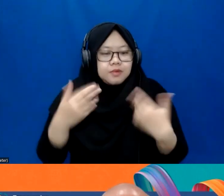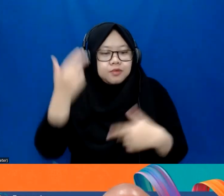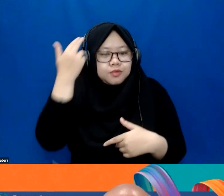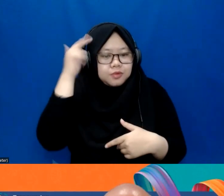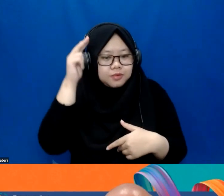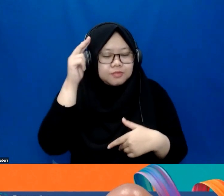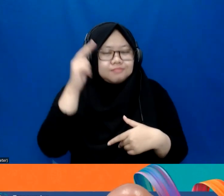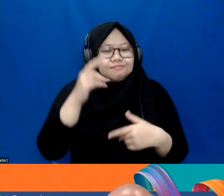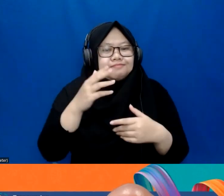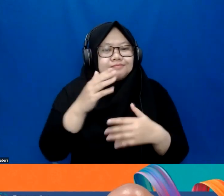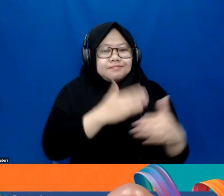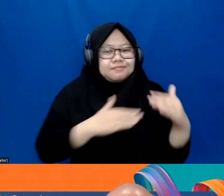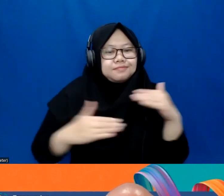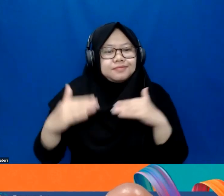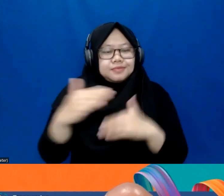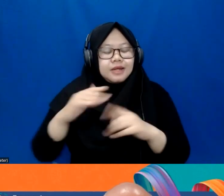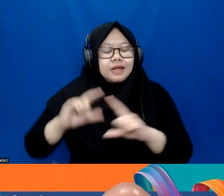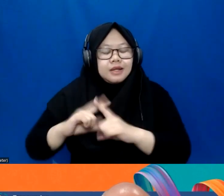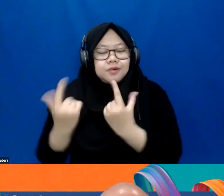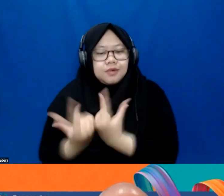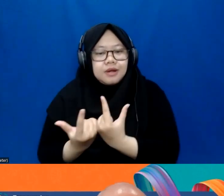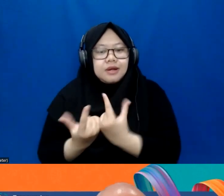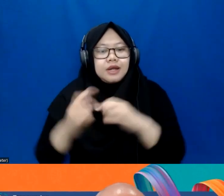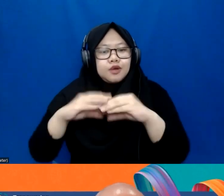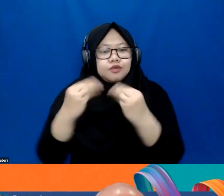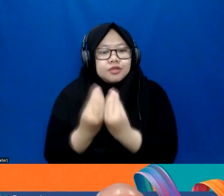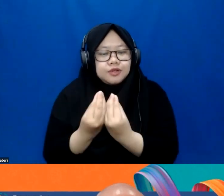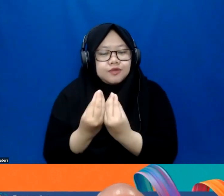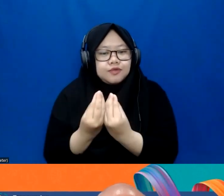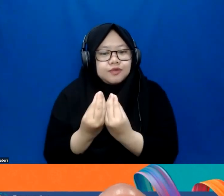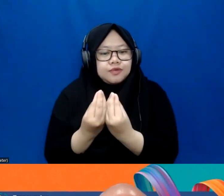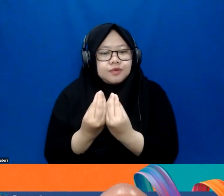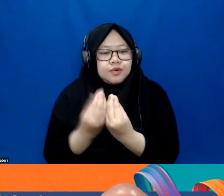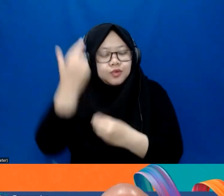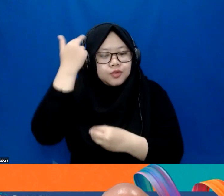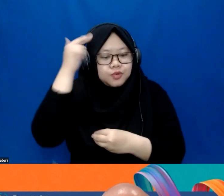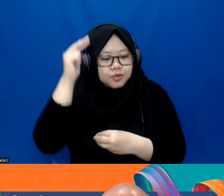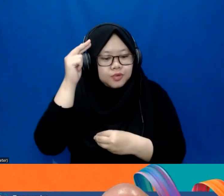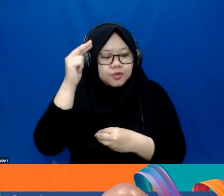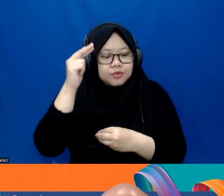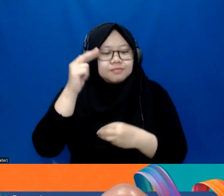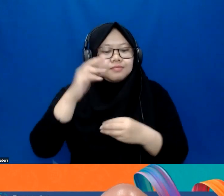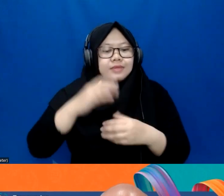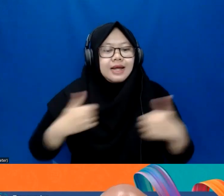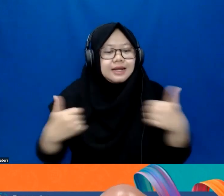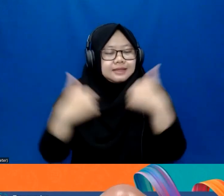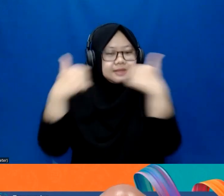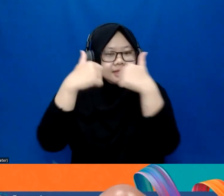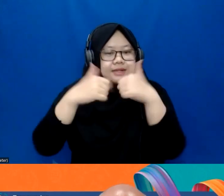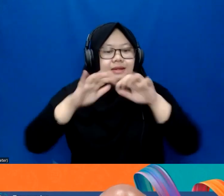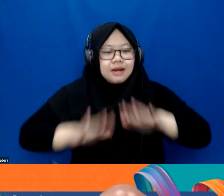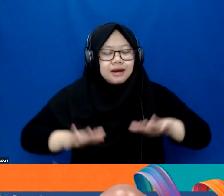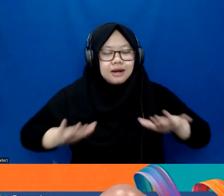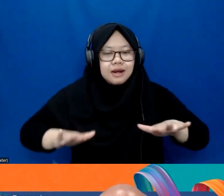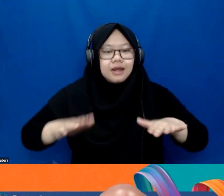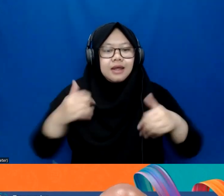more inclusive learning ecosystem resulting to better students' outcome, especially for people